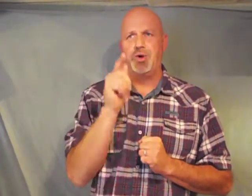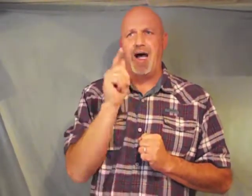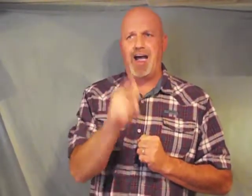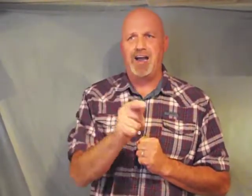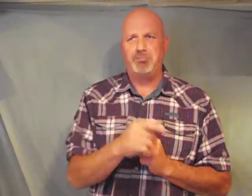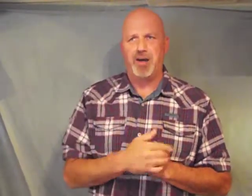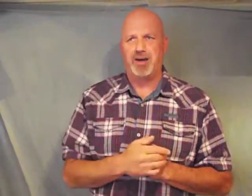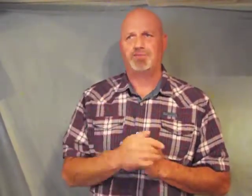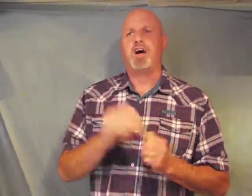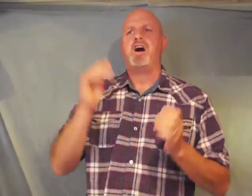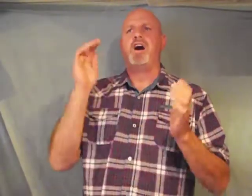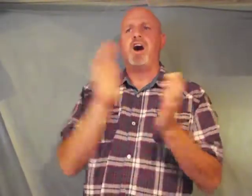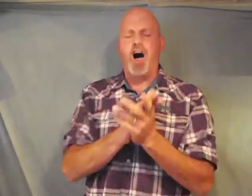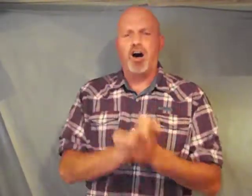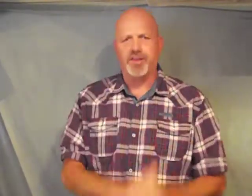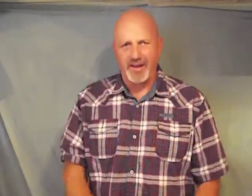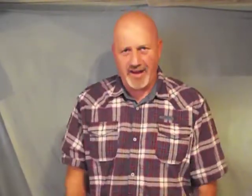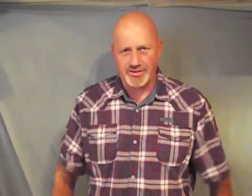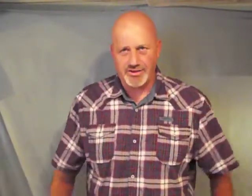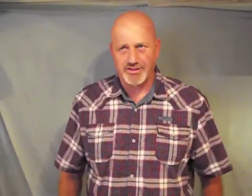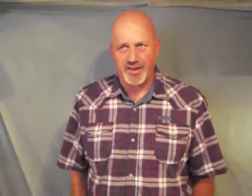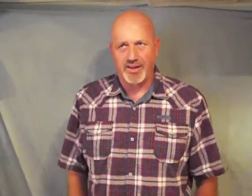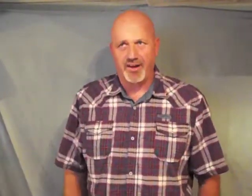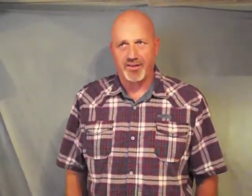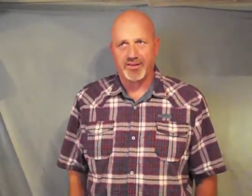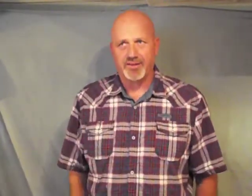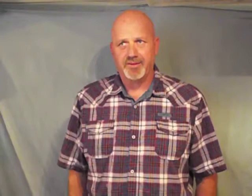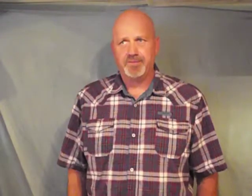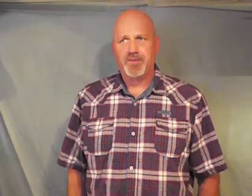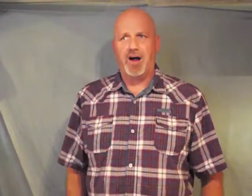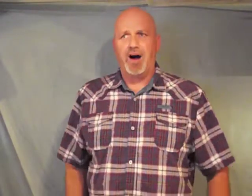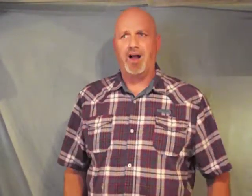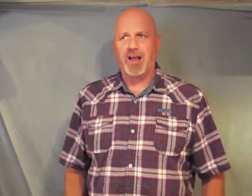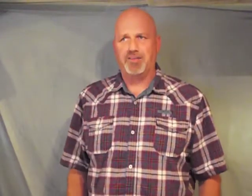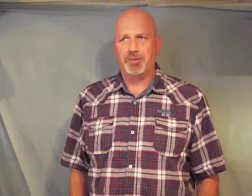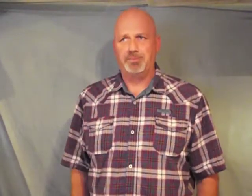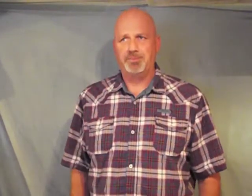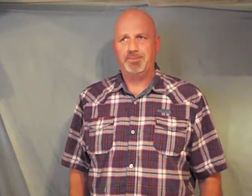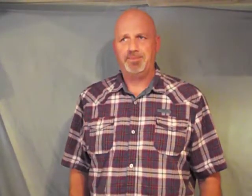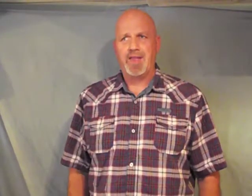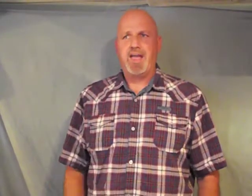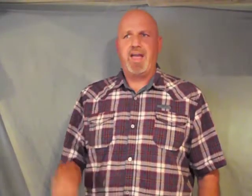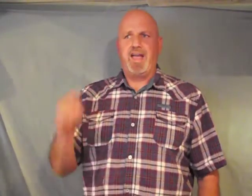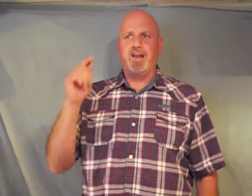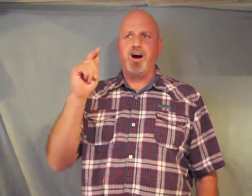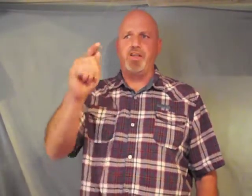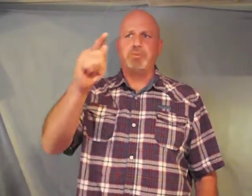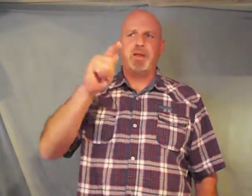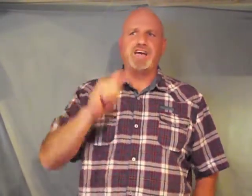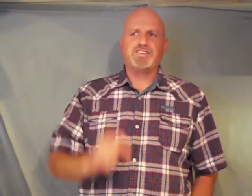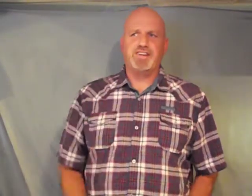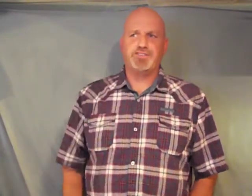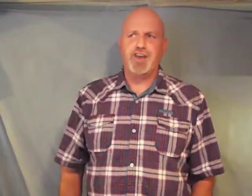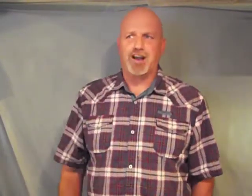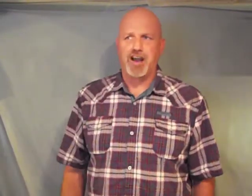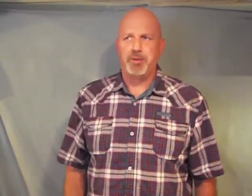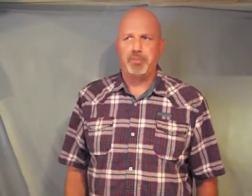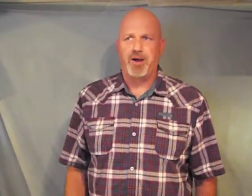high above all the nations of the earth all of them and all the blessings shall come upon